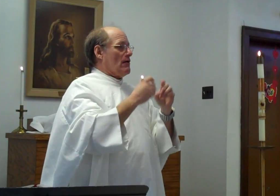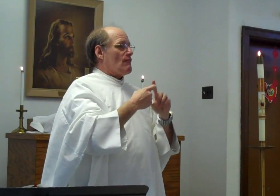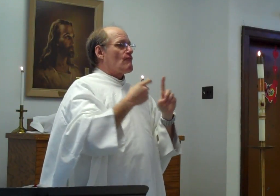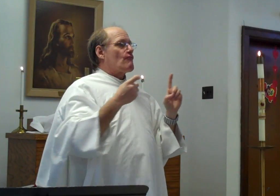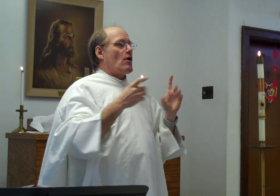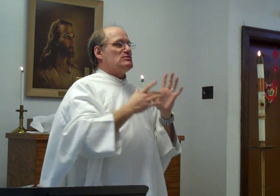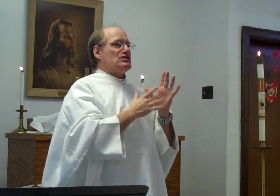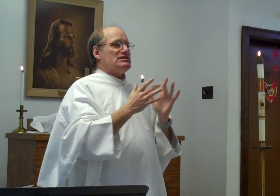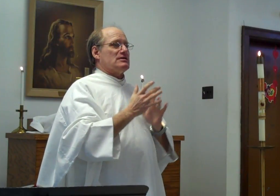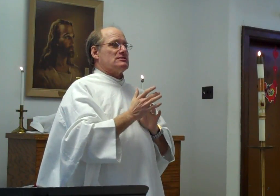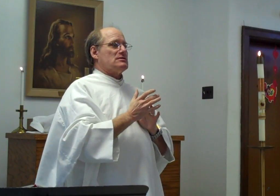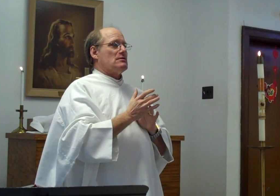From Jesus.